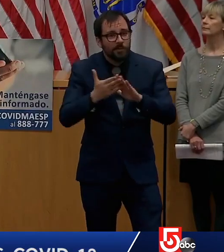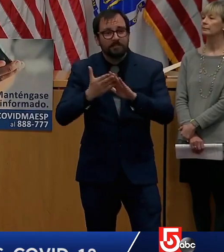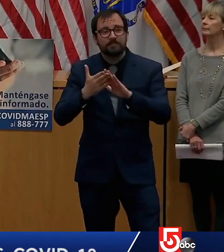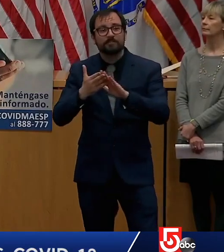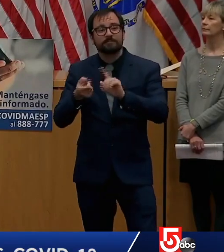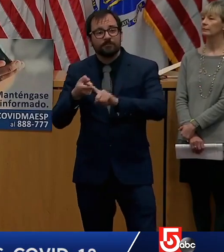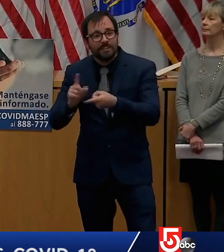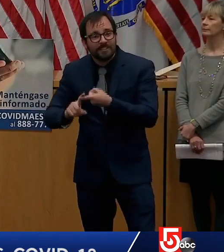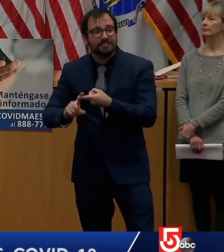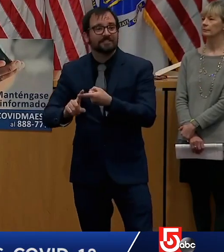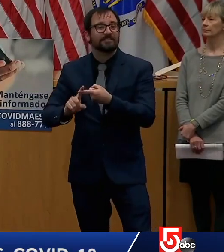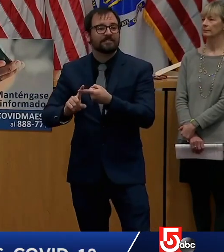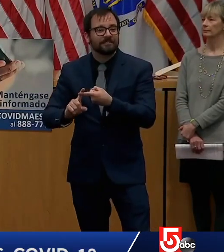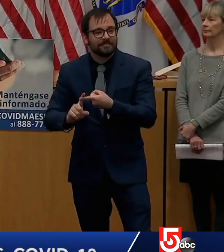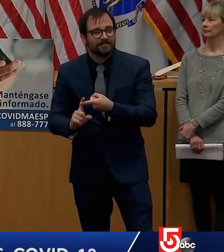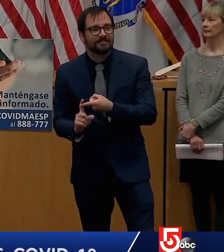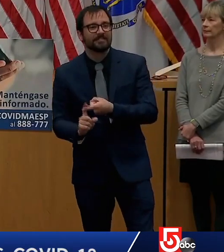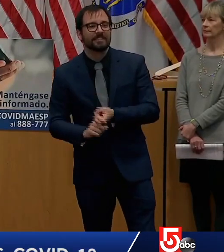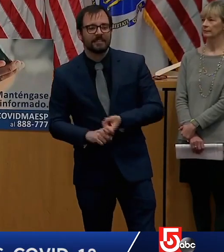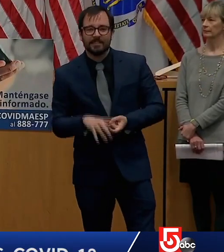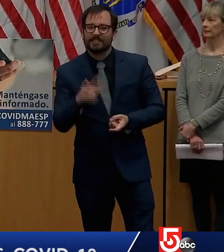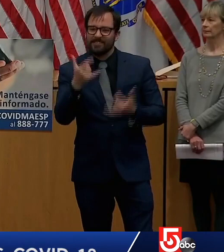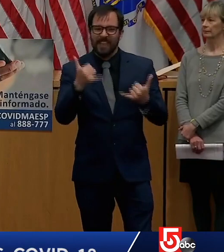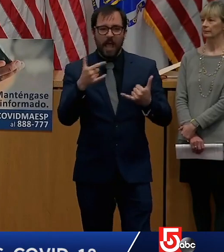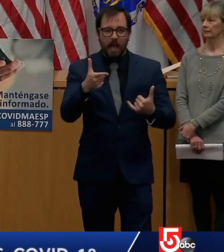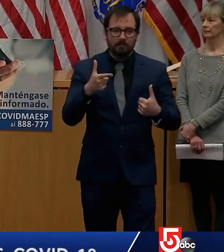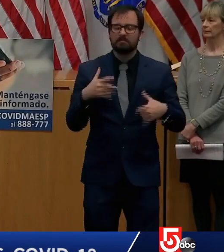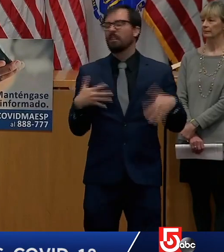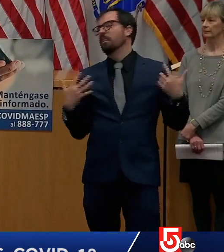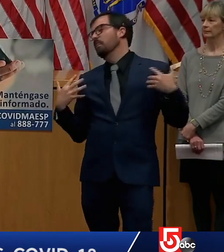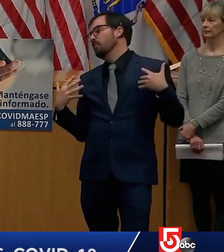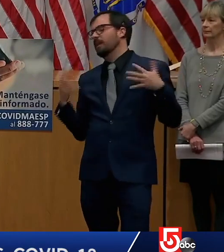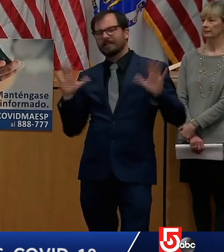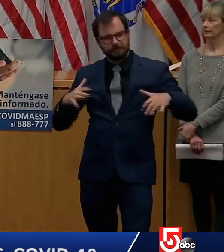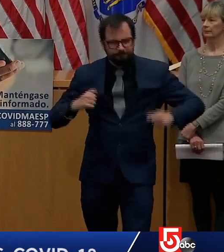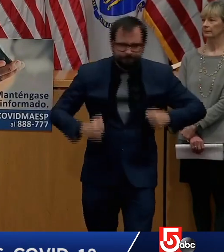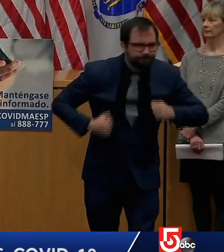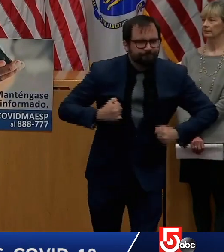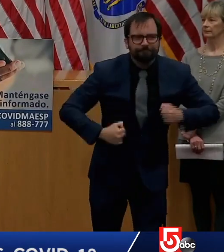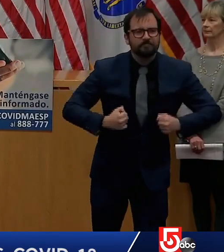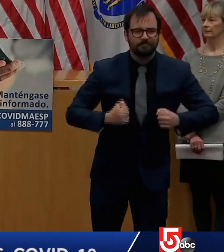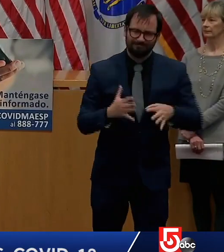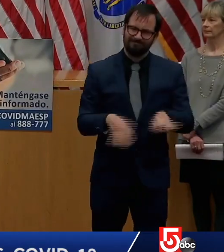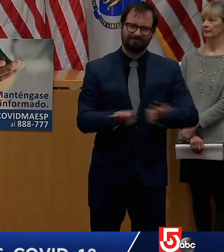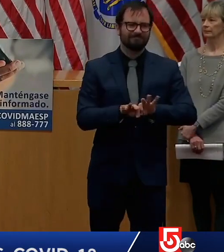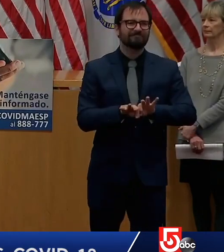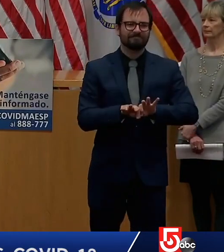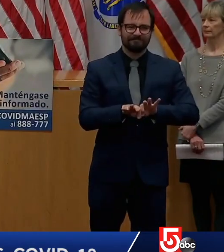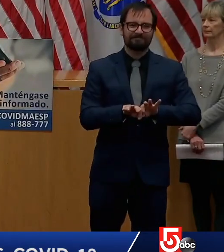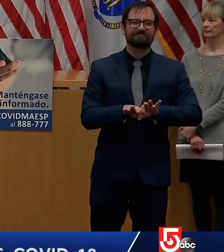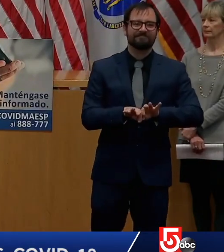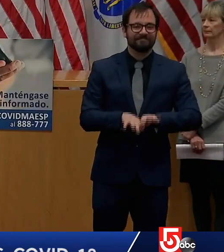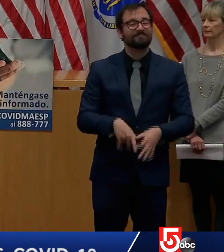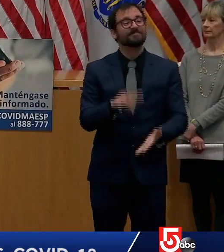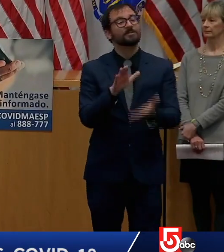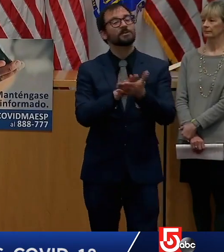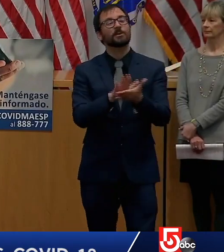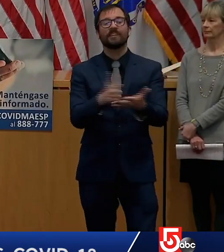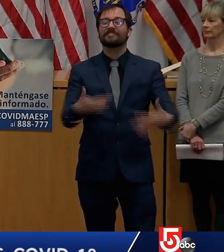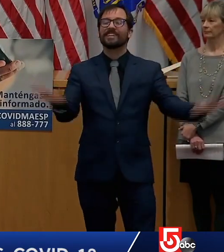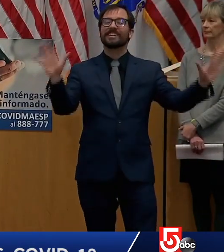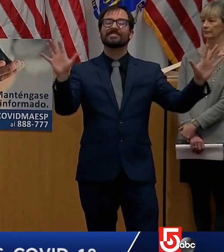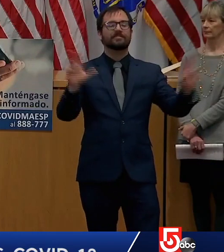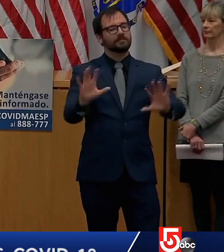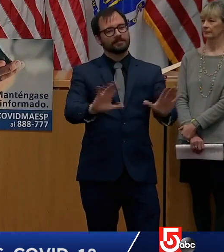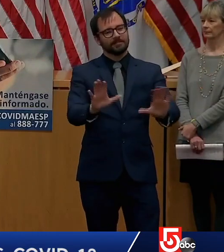this is a message around schools out for the summer but in fact to lean in to embrace it and to do the best you